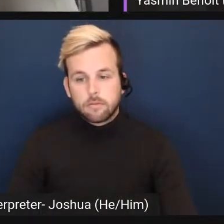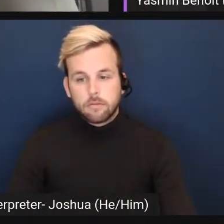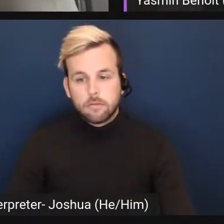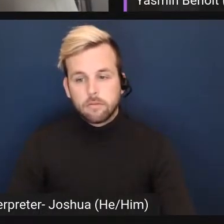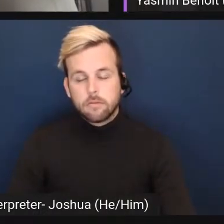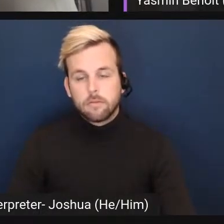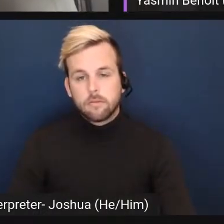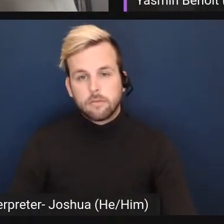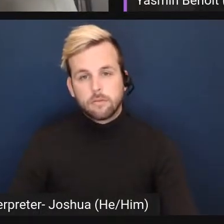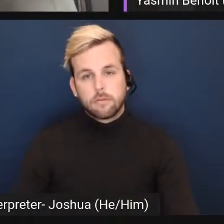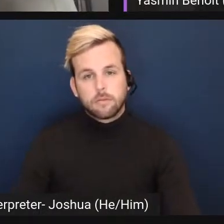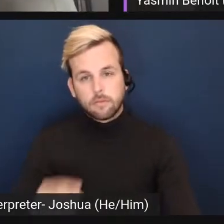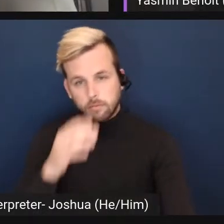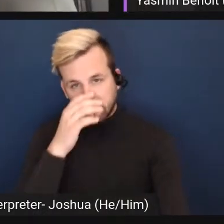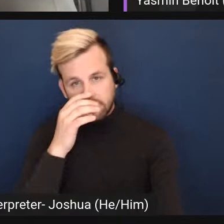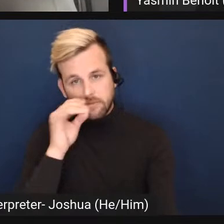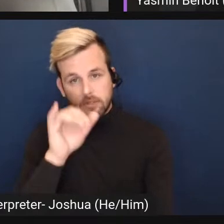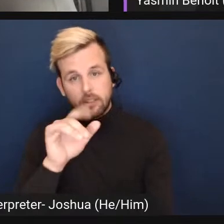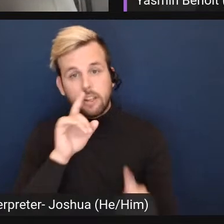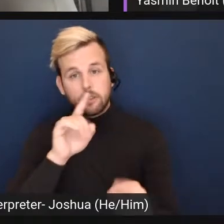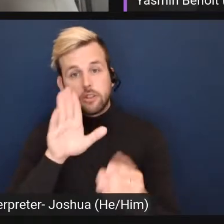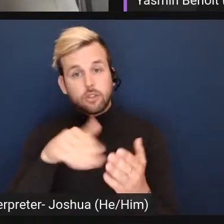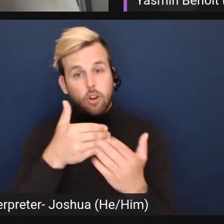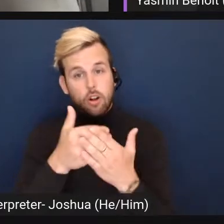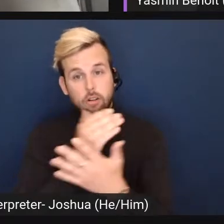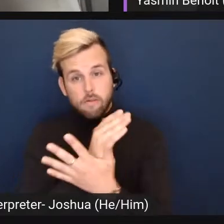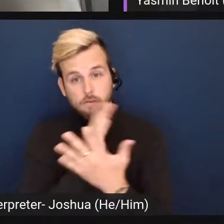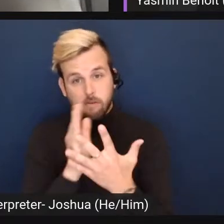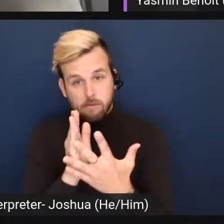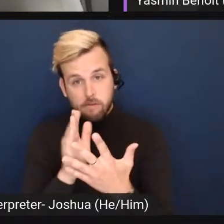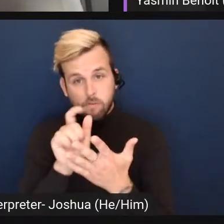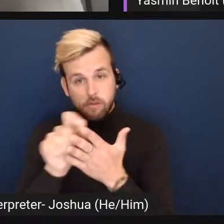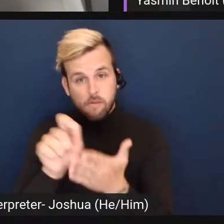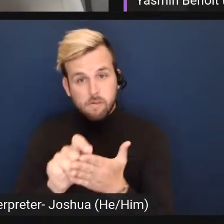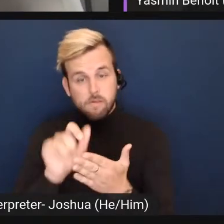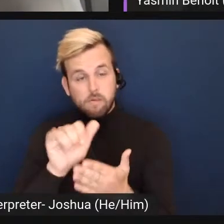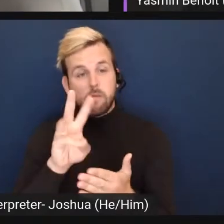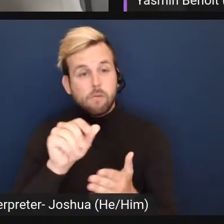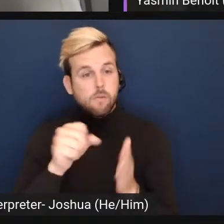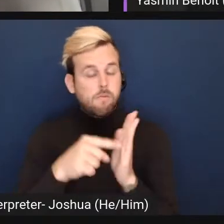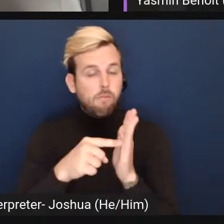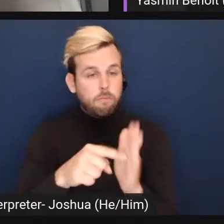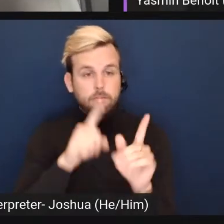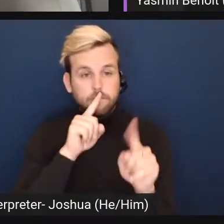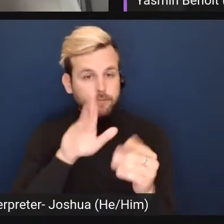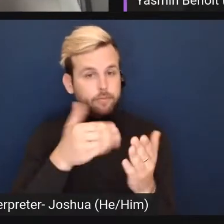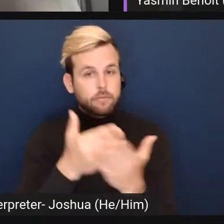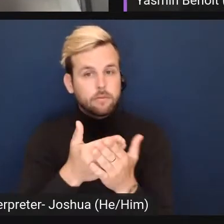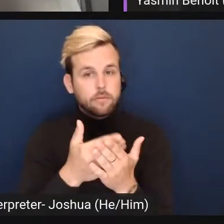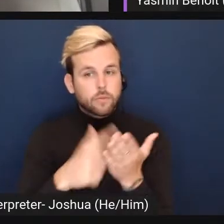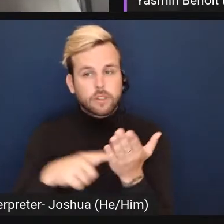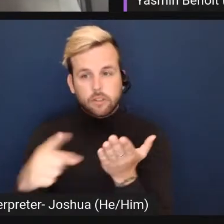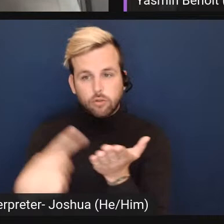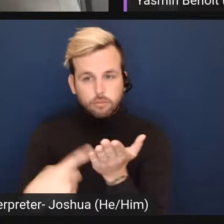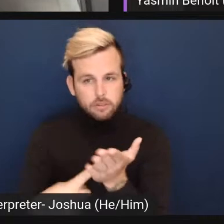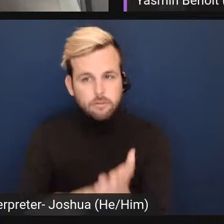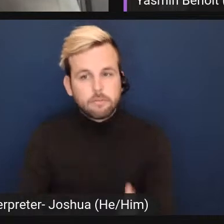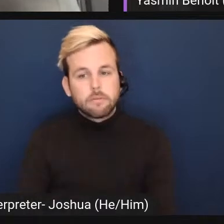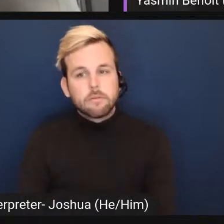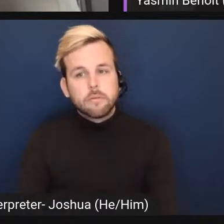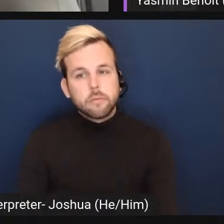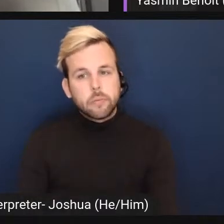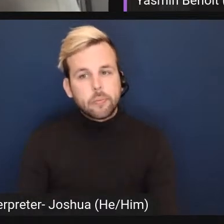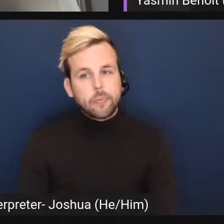Well, that actually answers all of the ones that we had written down that were quite representative of what people were talking about on the